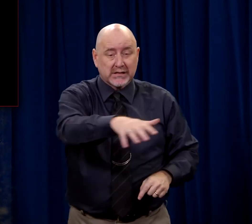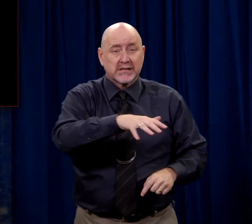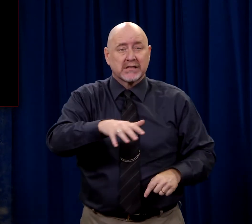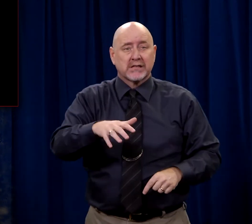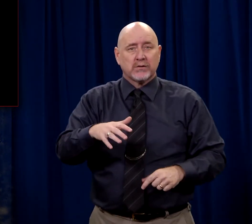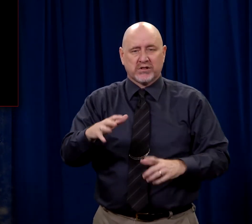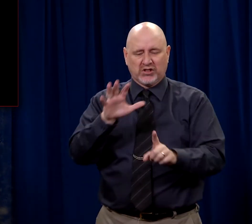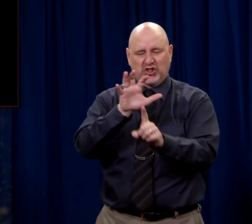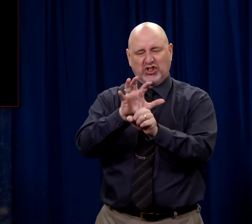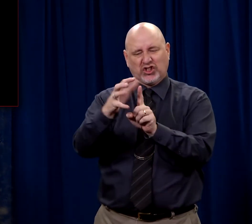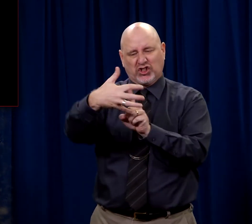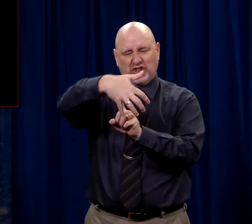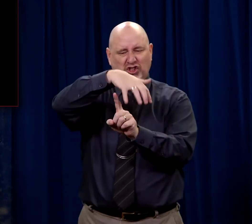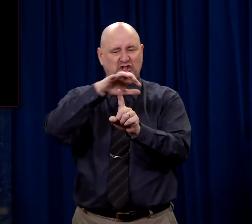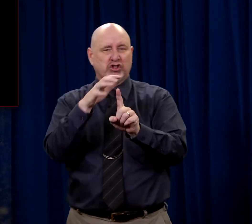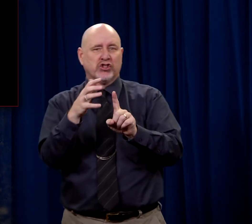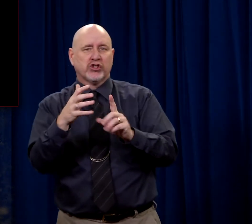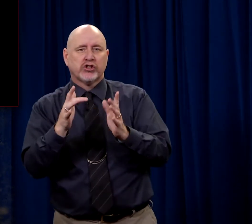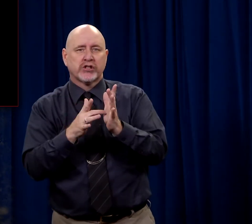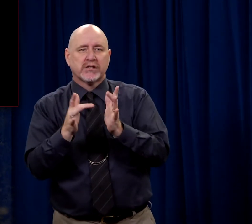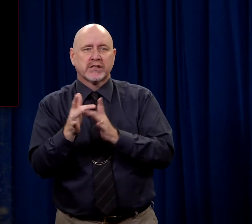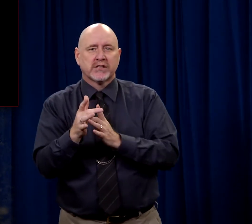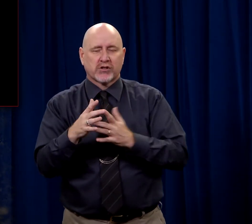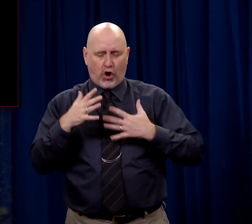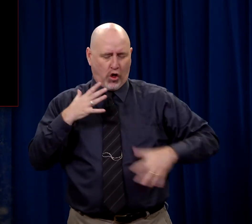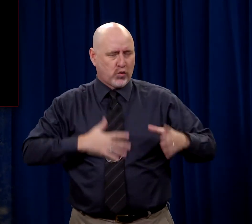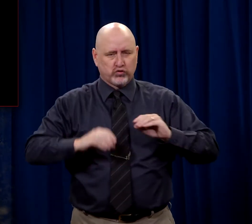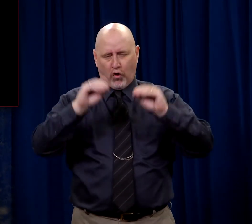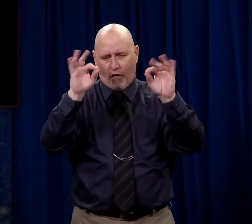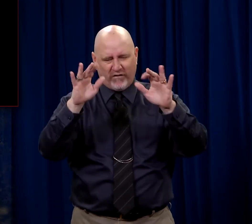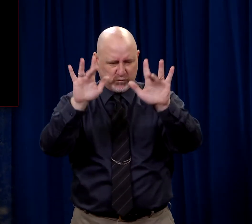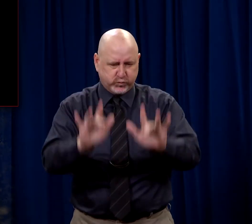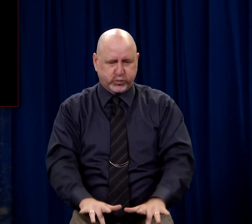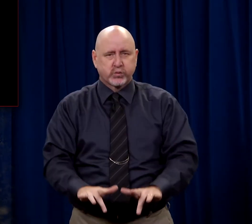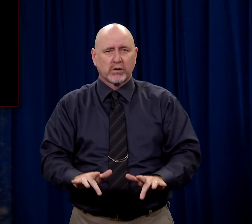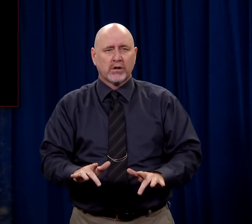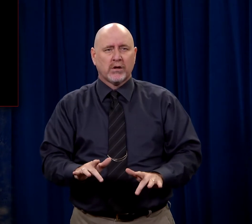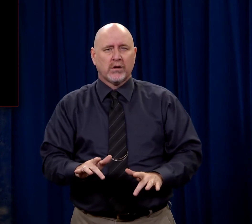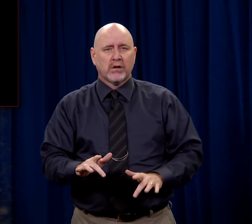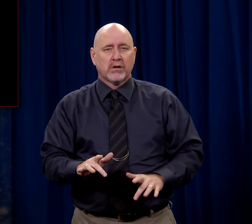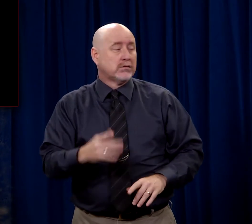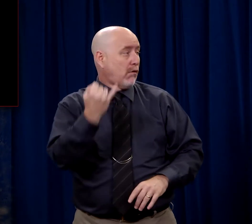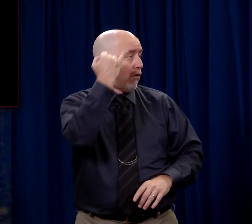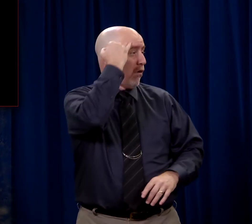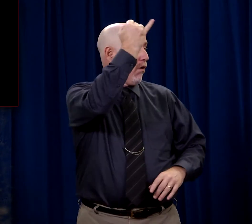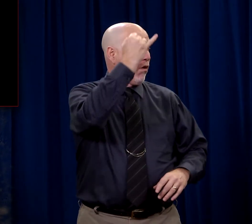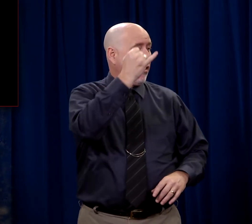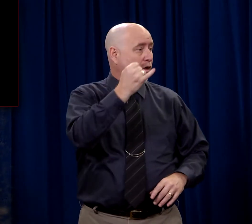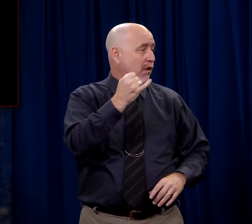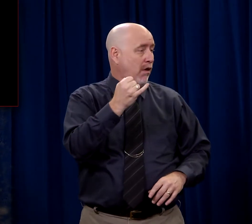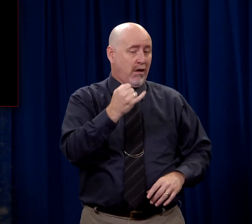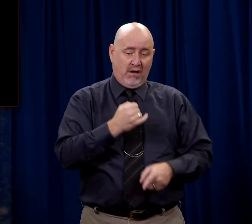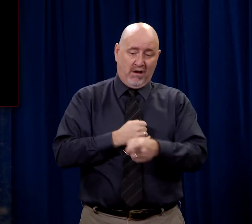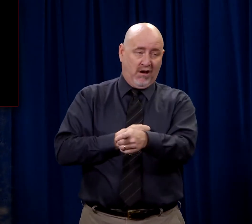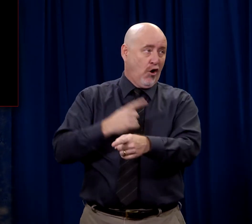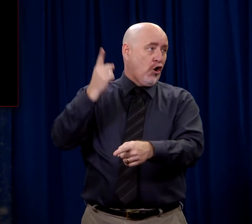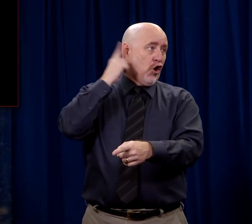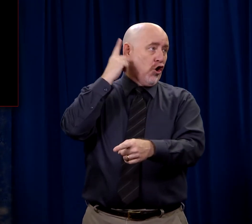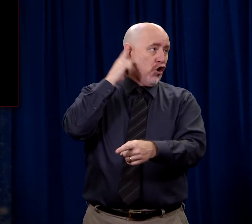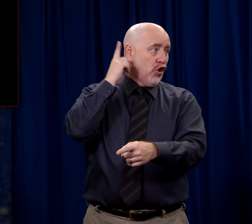was around Jesus participating in this. They stripped off all of his clothes and somebody thought of the idea of... I mean they